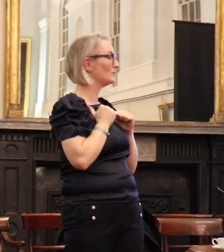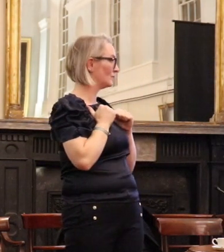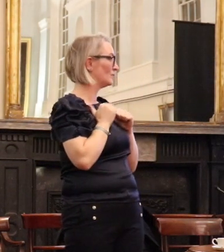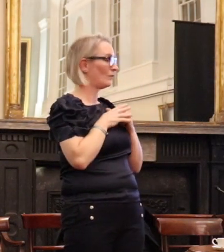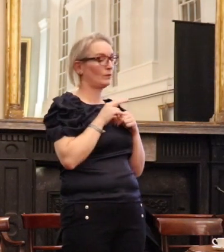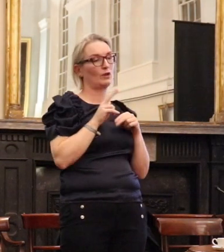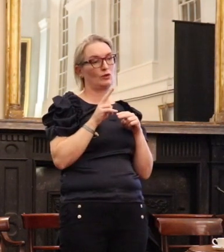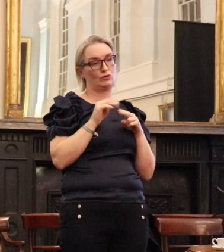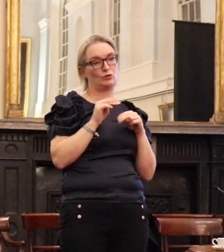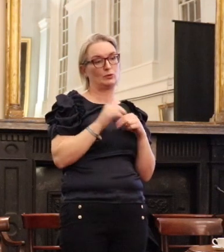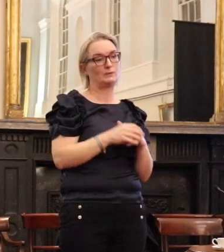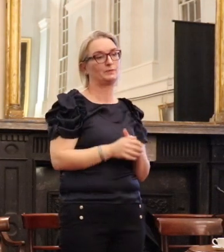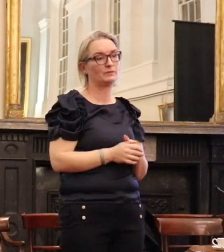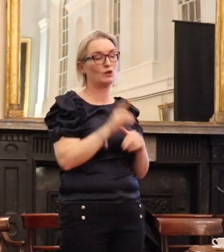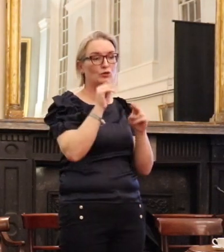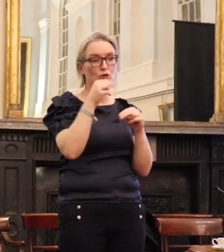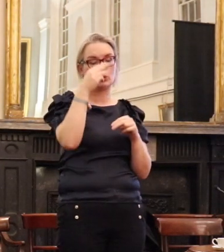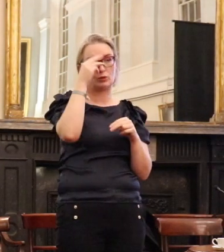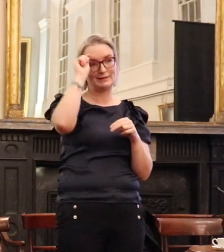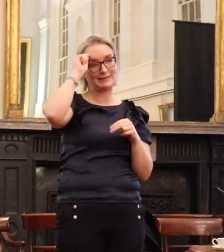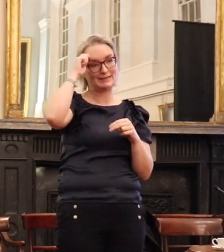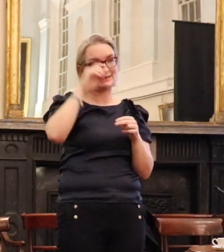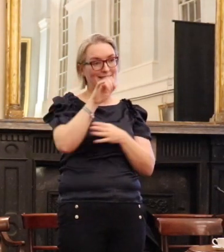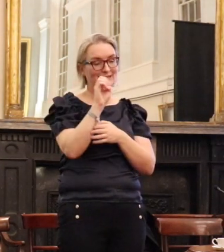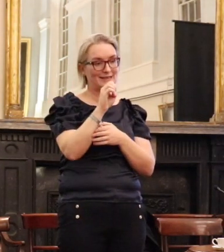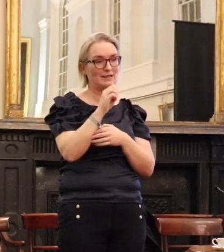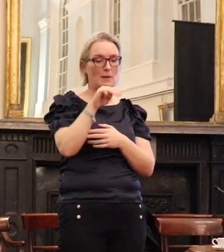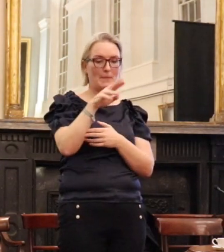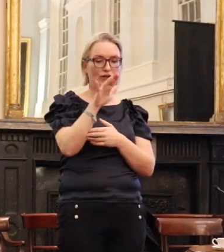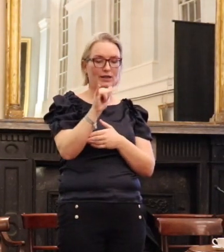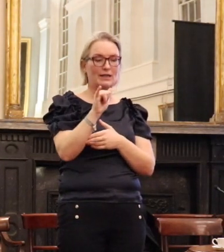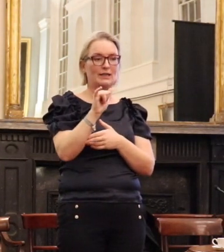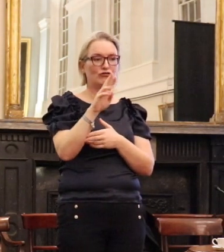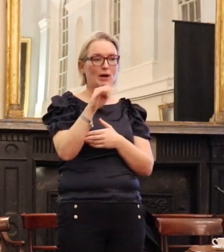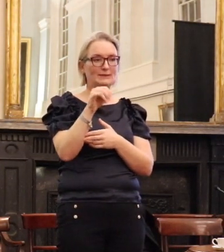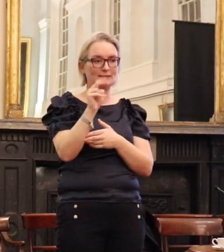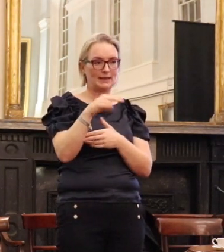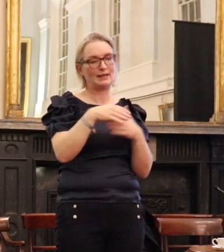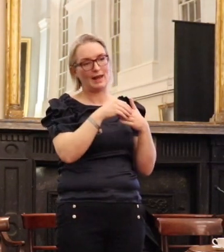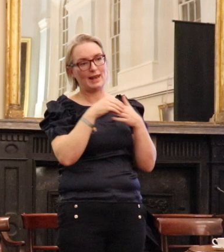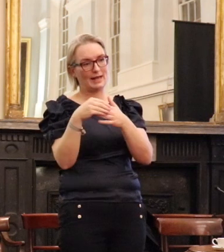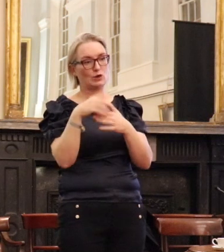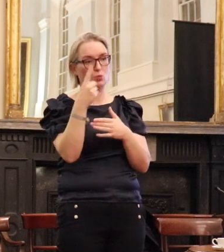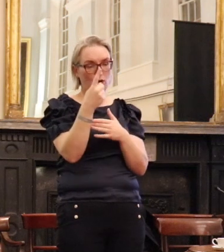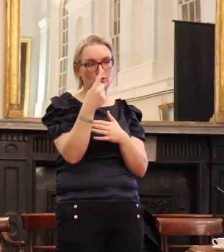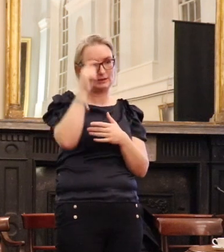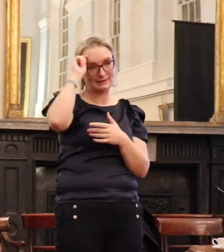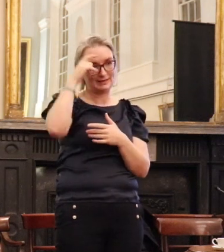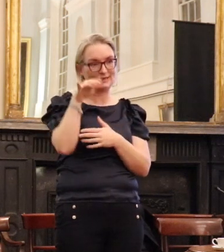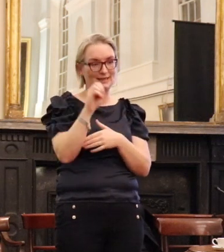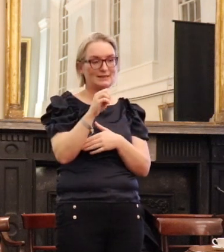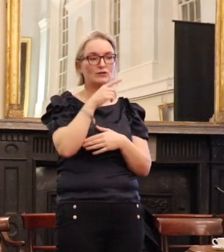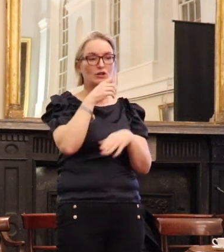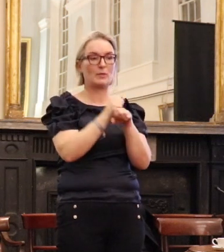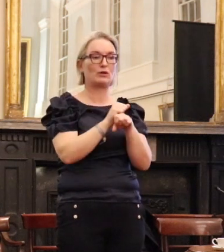led a successful legal team to the European Court of Justice on the issue of equal treatment